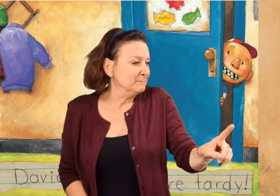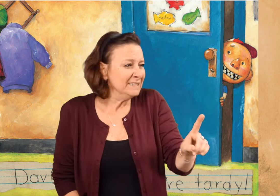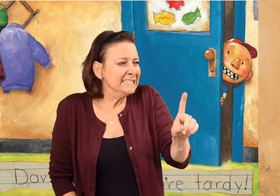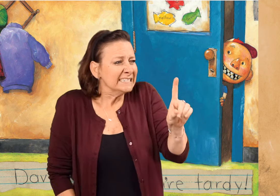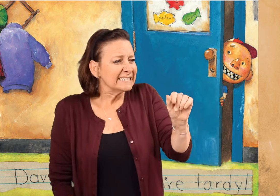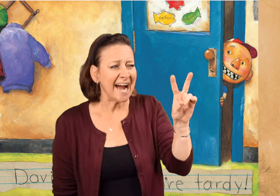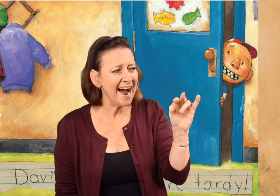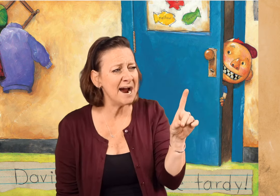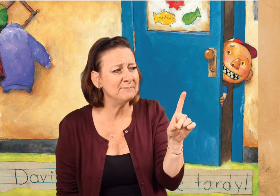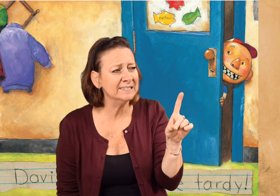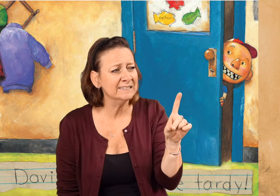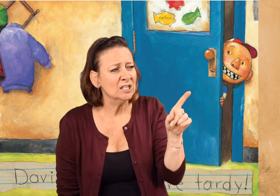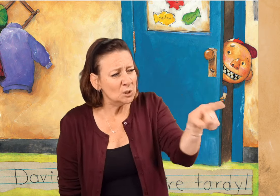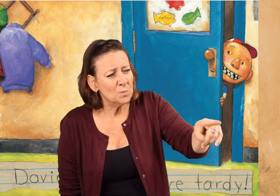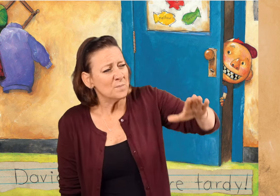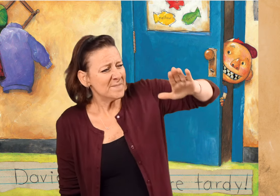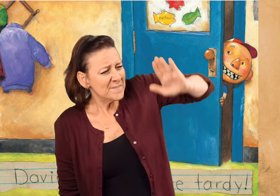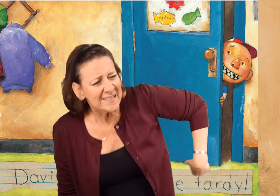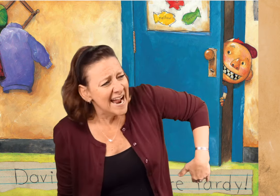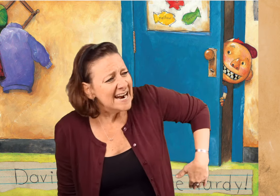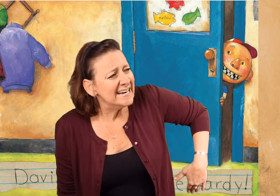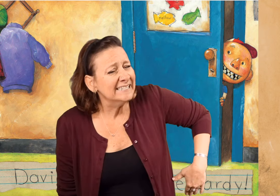David, you're tardy.